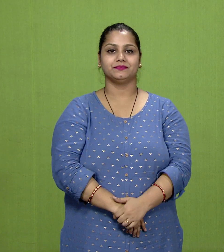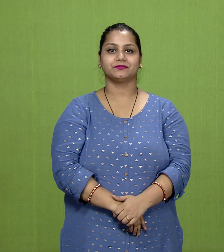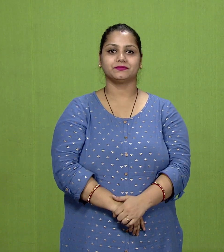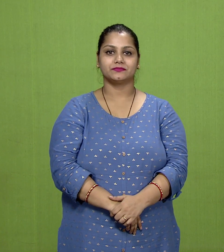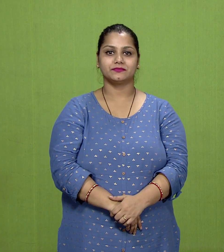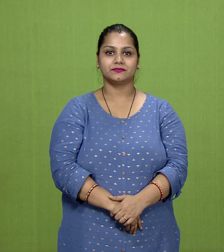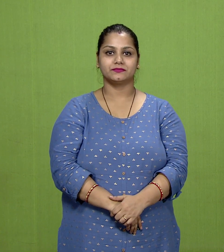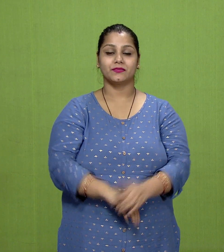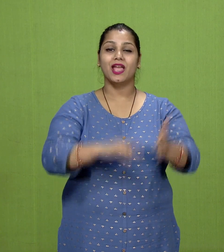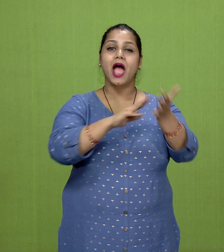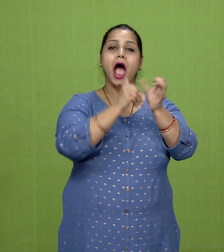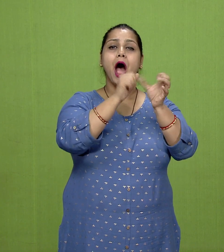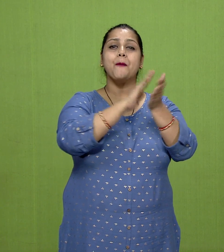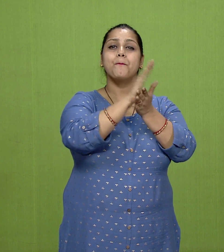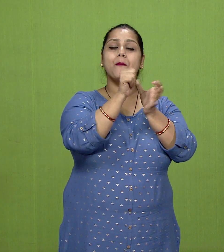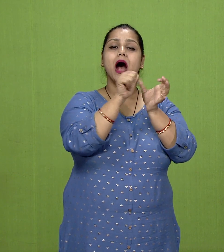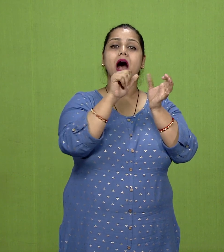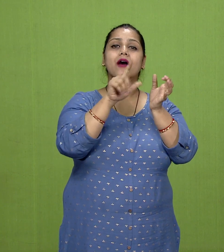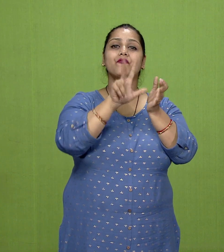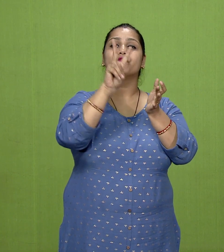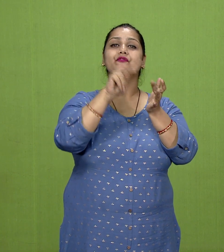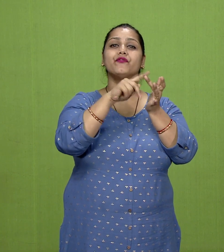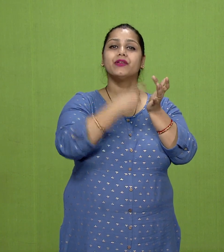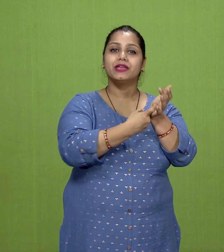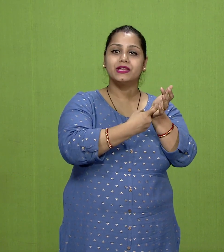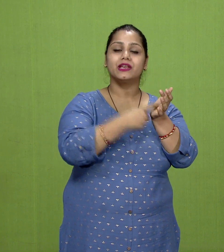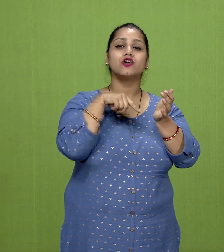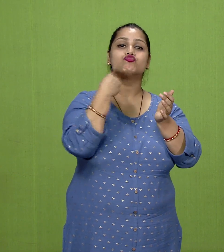Mahavira became an ascetic